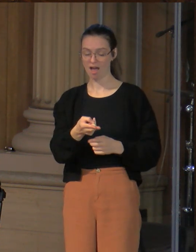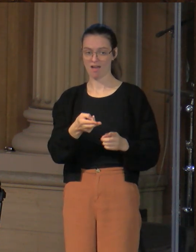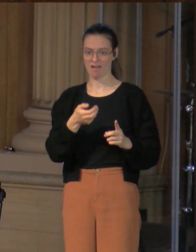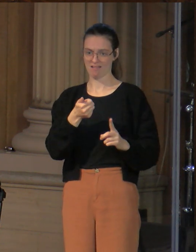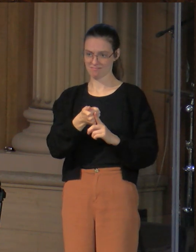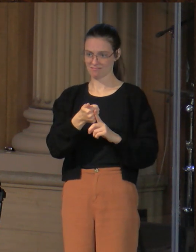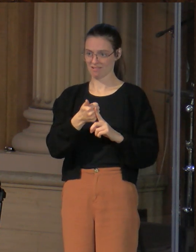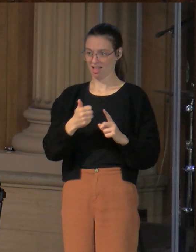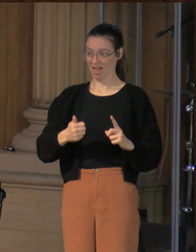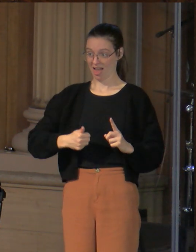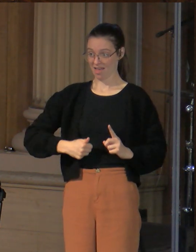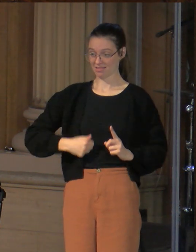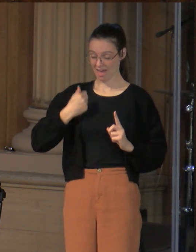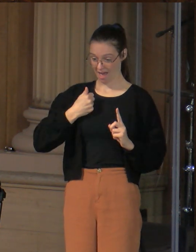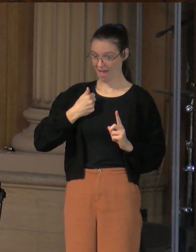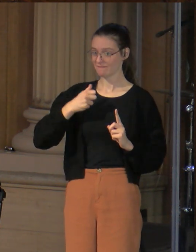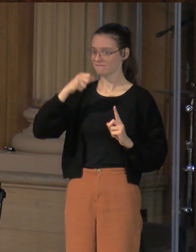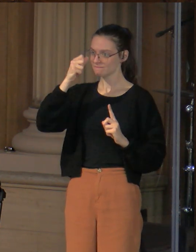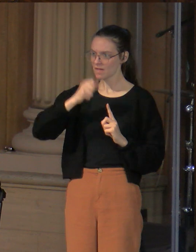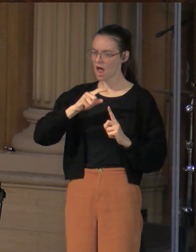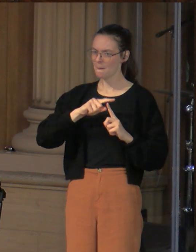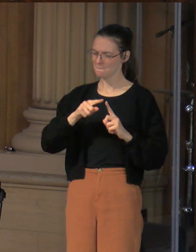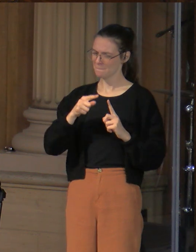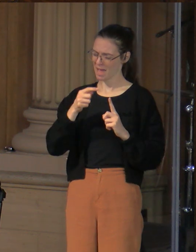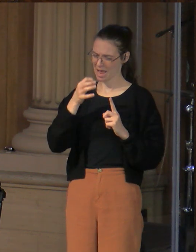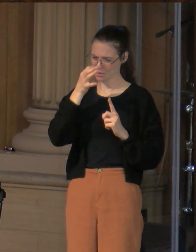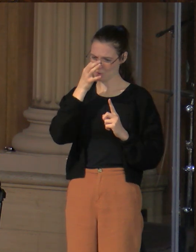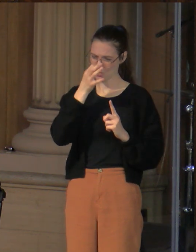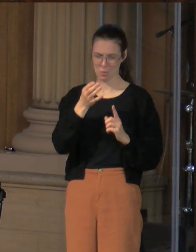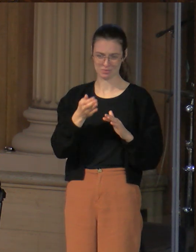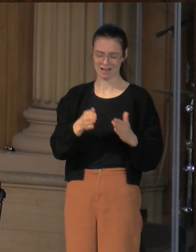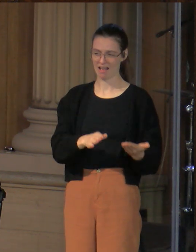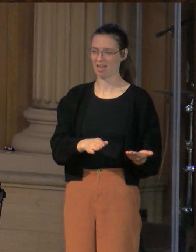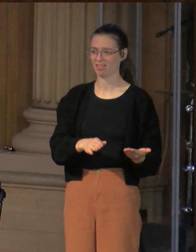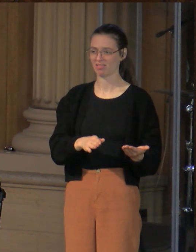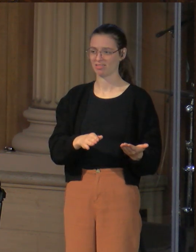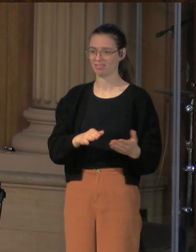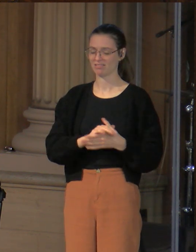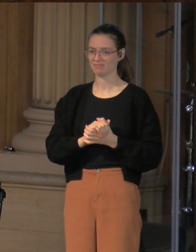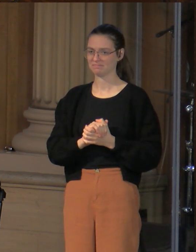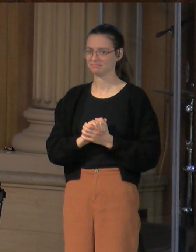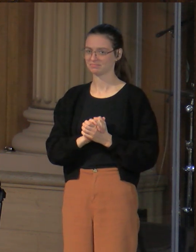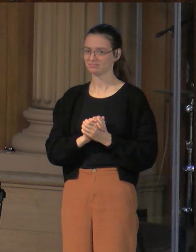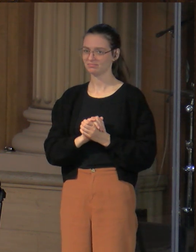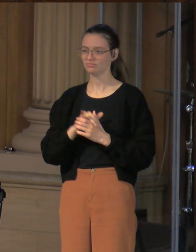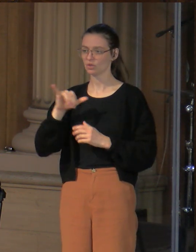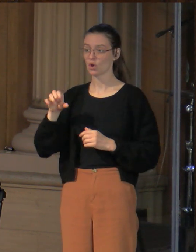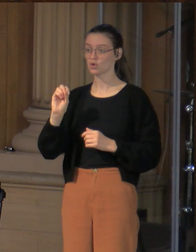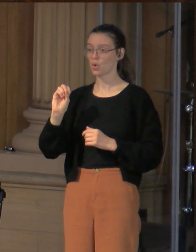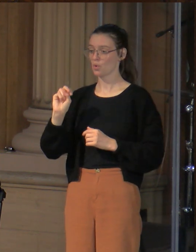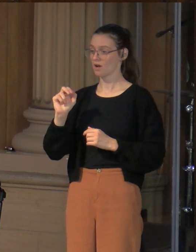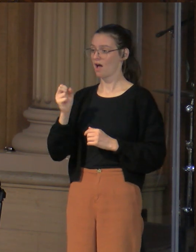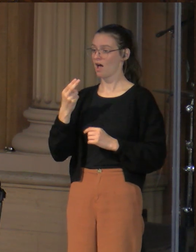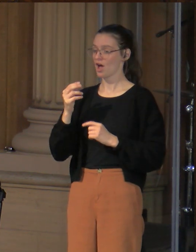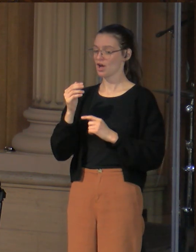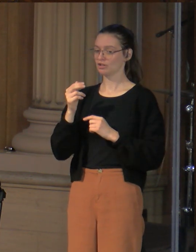to death as you can be without dying. He even talks in Jonah chapter 2 about being in Sheol. He's